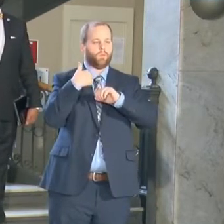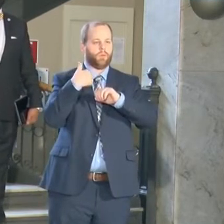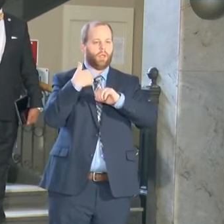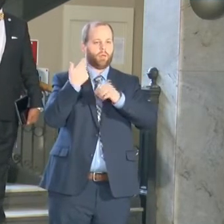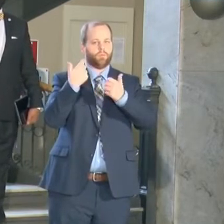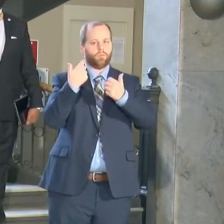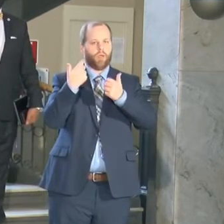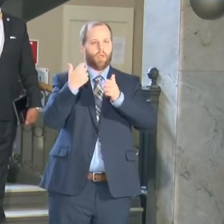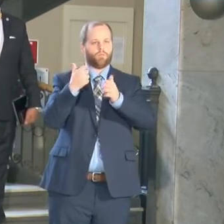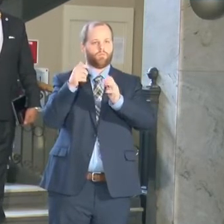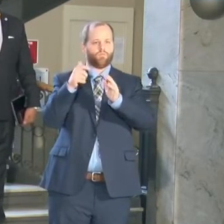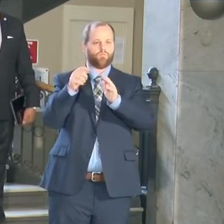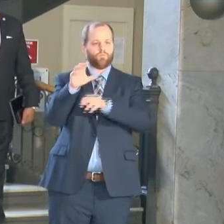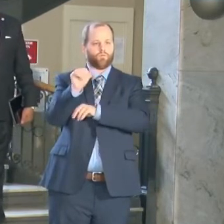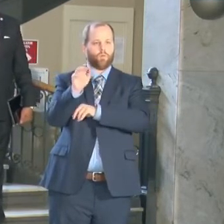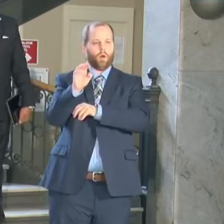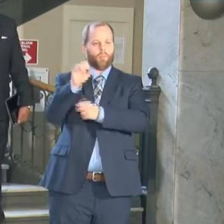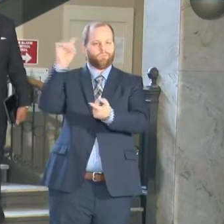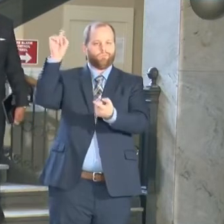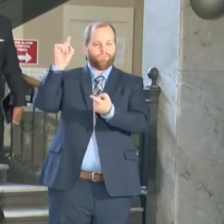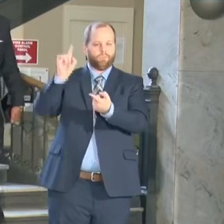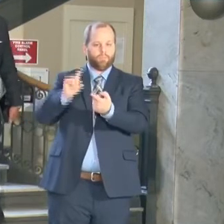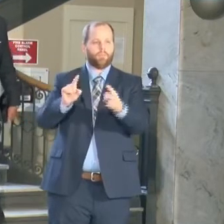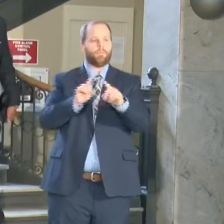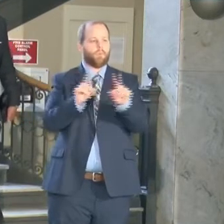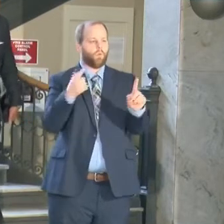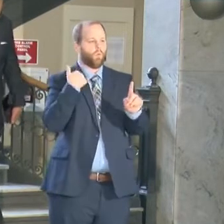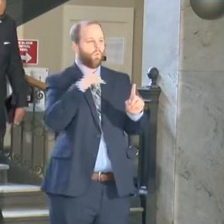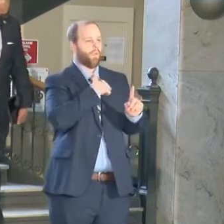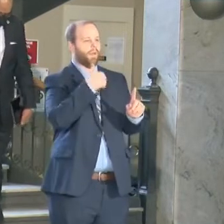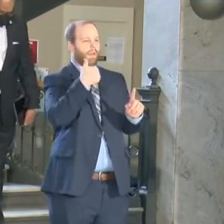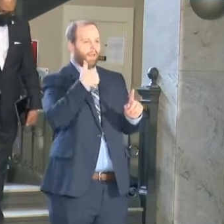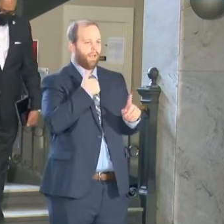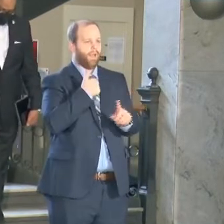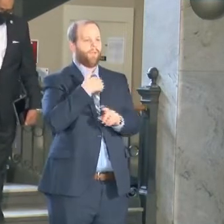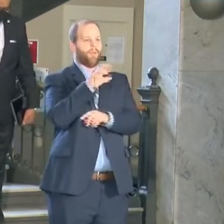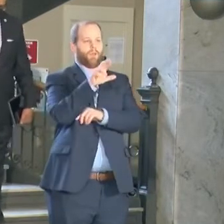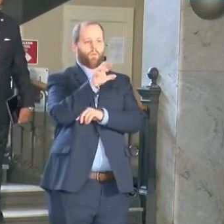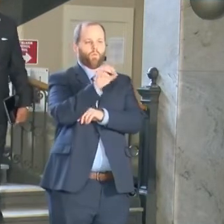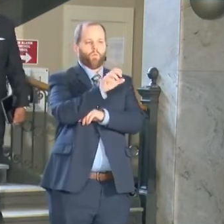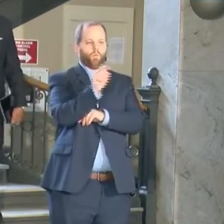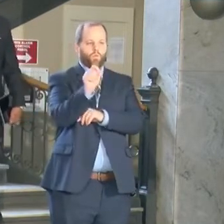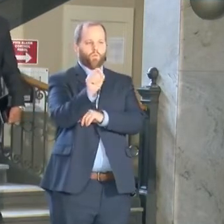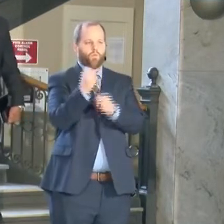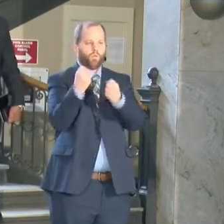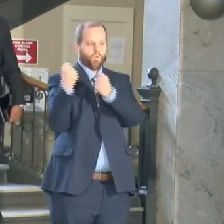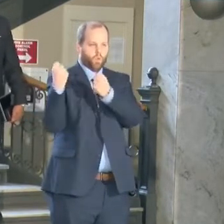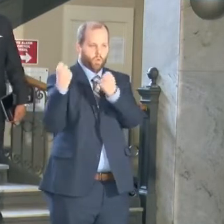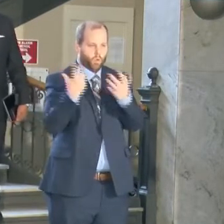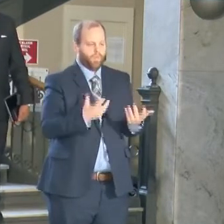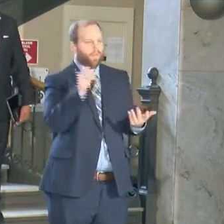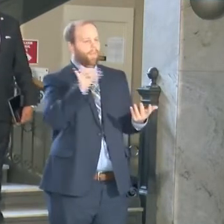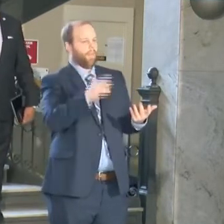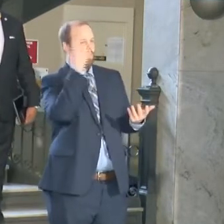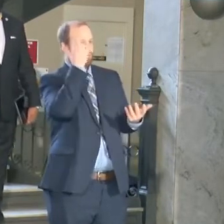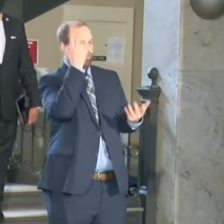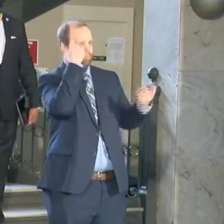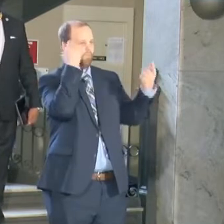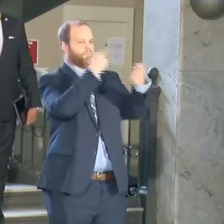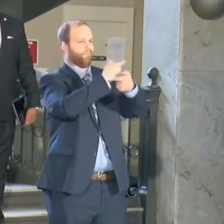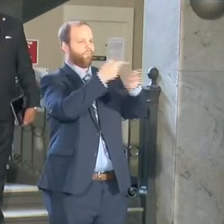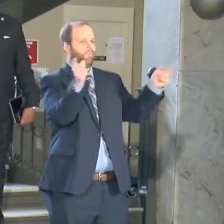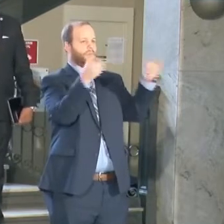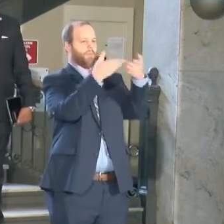that we have a root cause issue in our city. And that's the reason why we went forward with the public health emergency as we move forward.